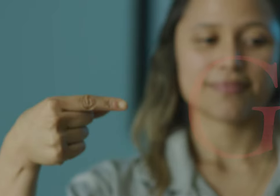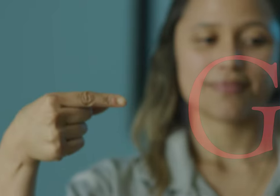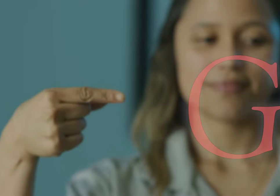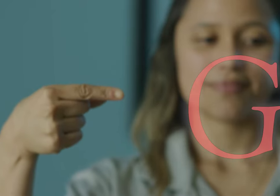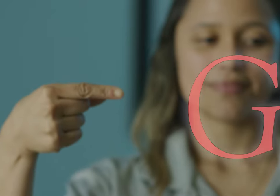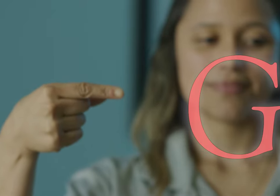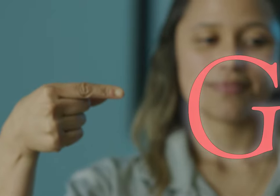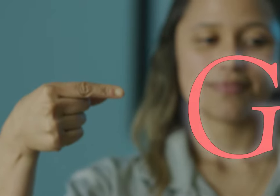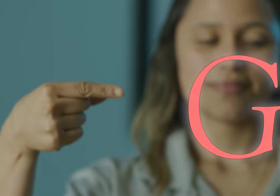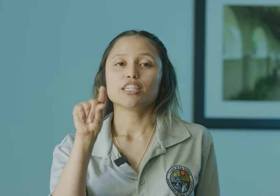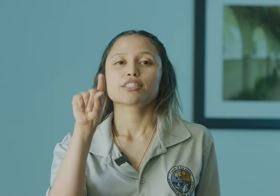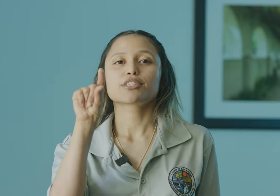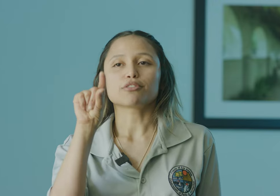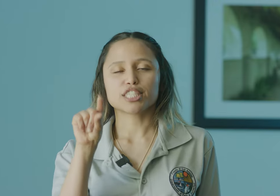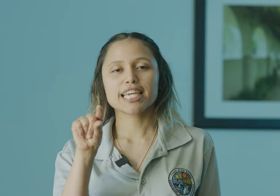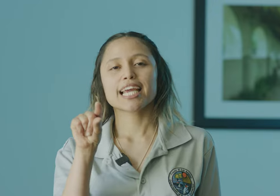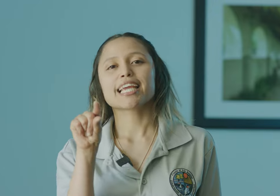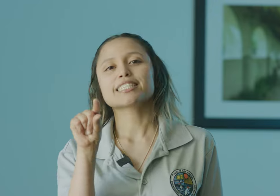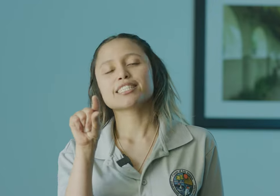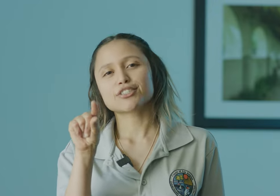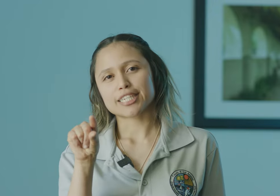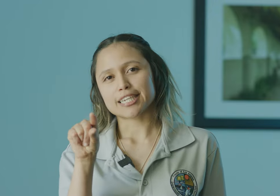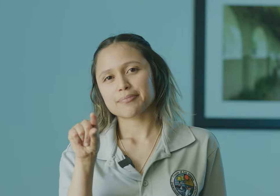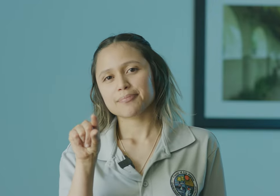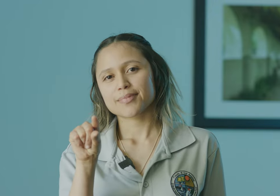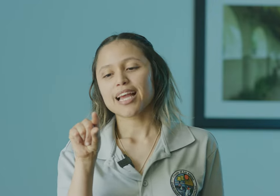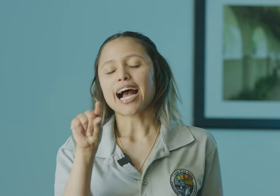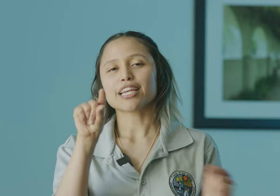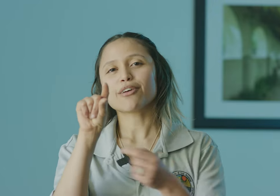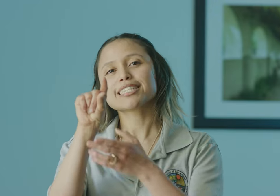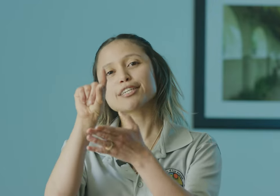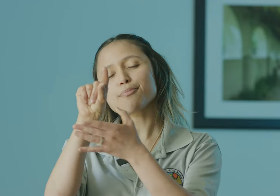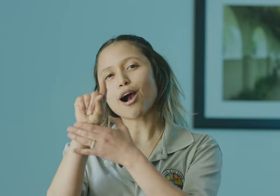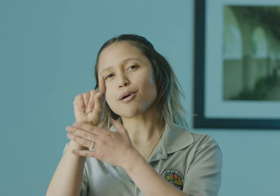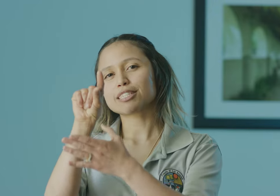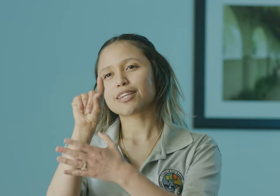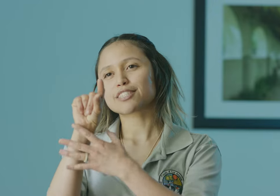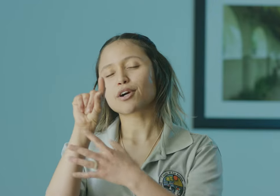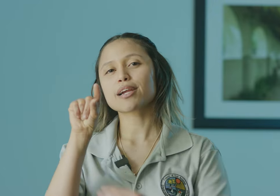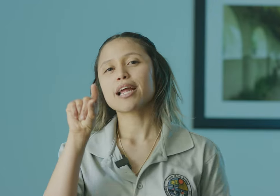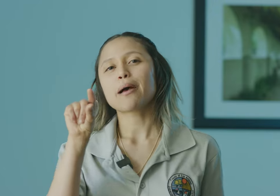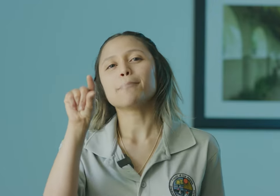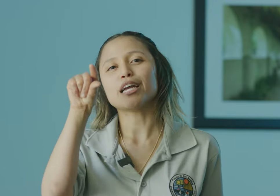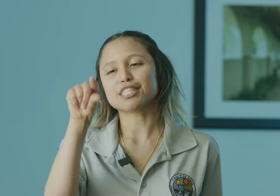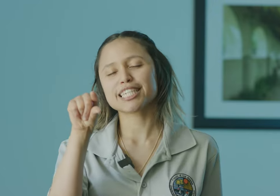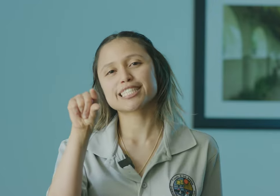G. So G, it gets a little tricky. I know I said your palm always face forward, but G is